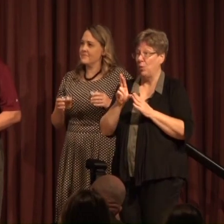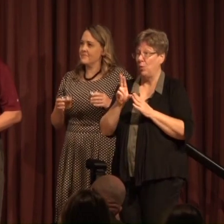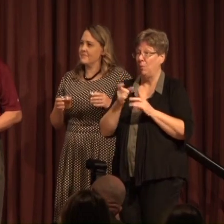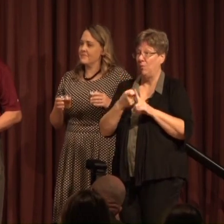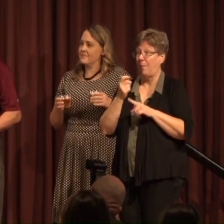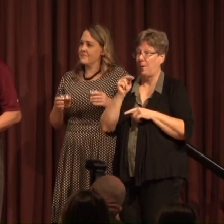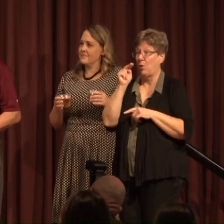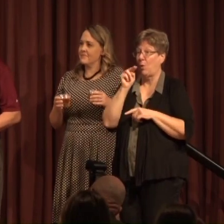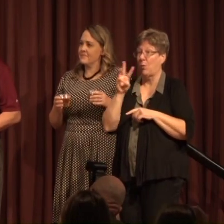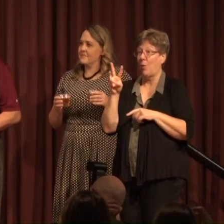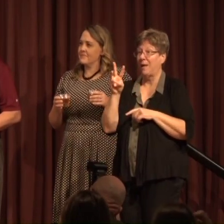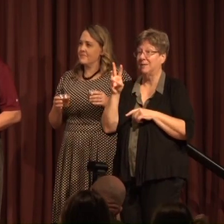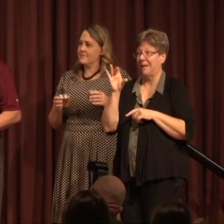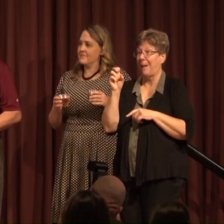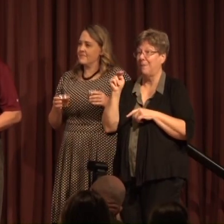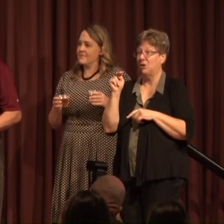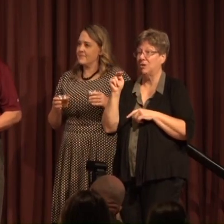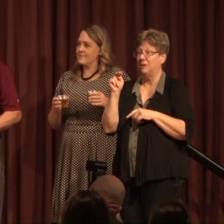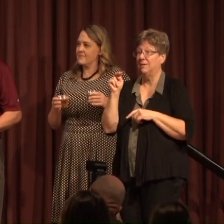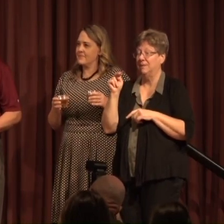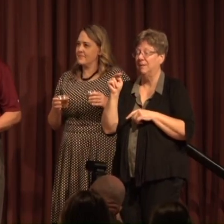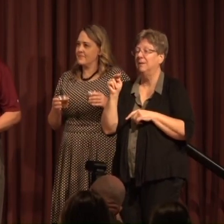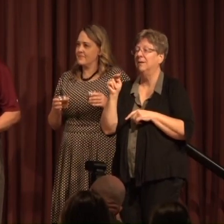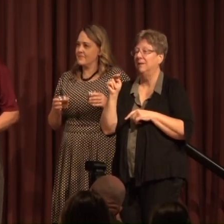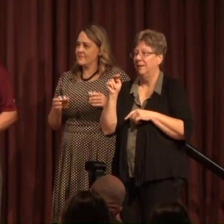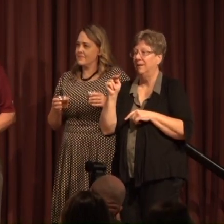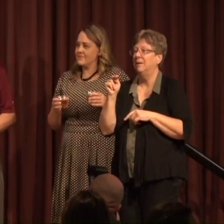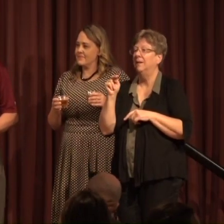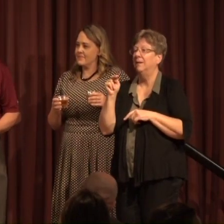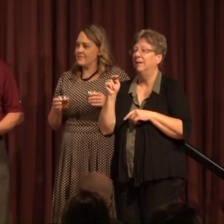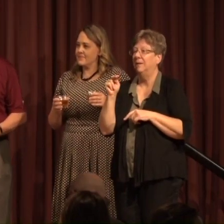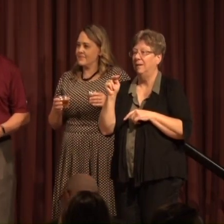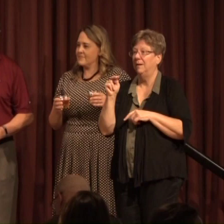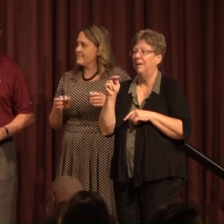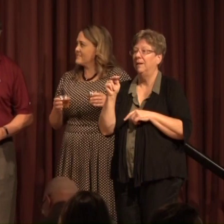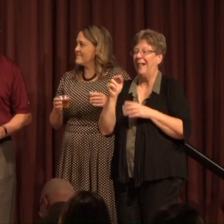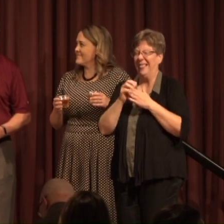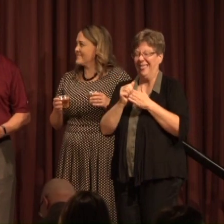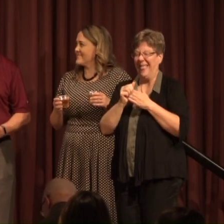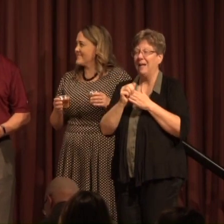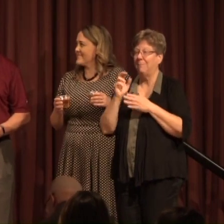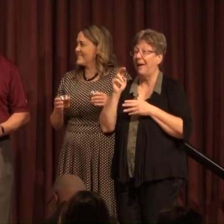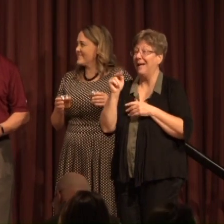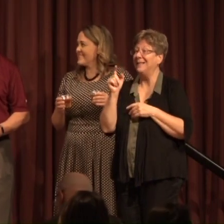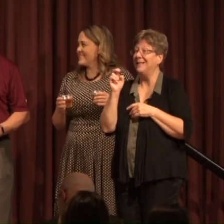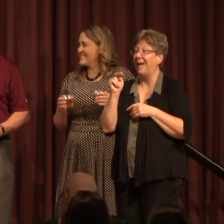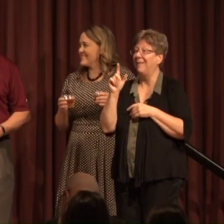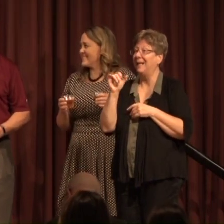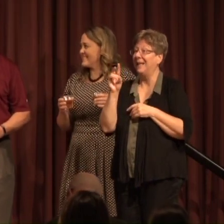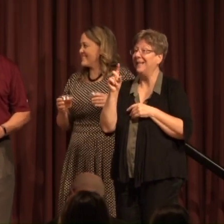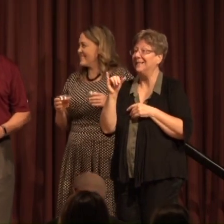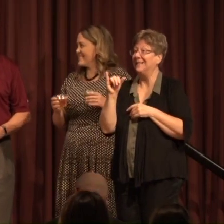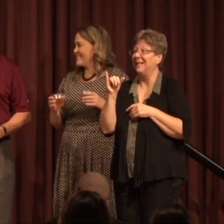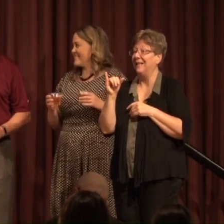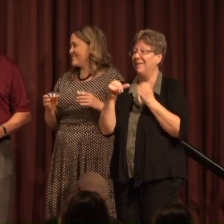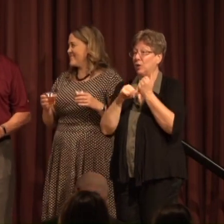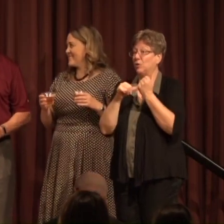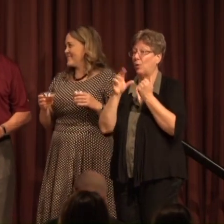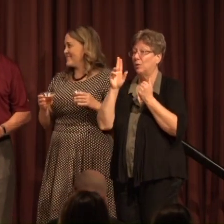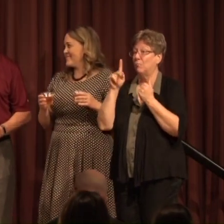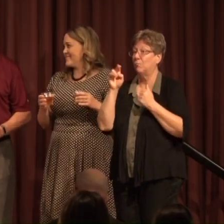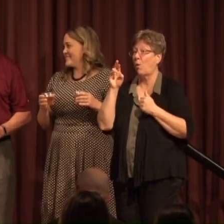the Northwest Commission on Colleges and Universities Led by Nathan Lindsey, Associate Provost